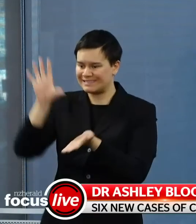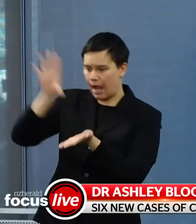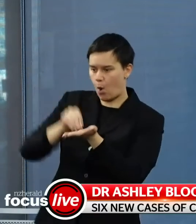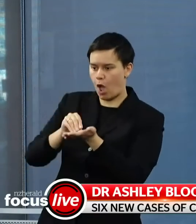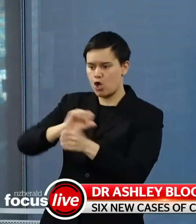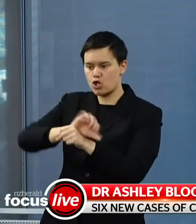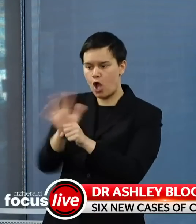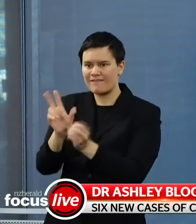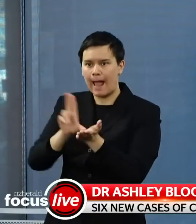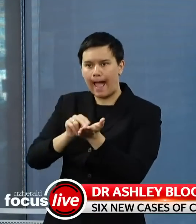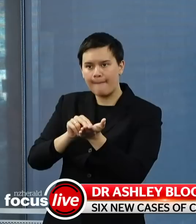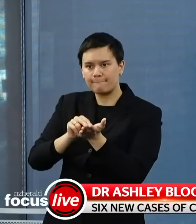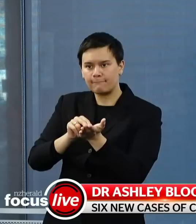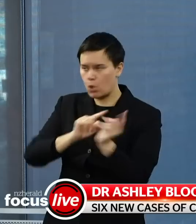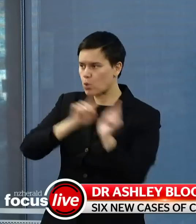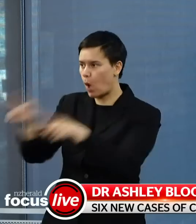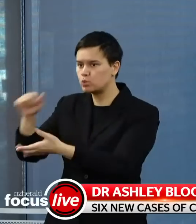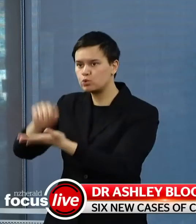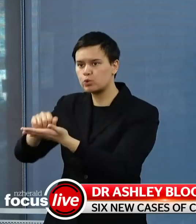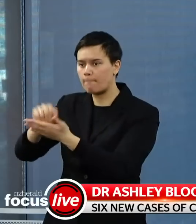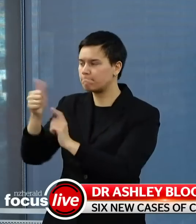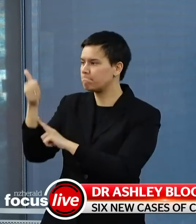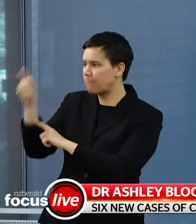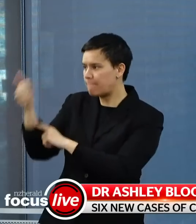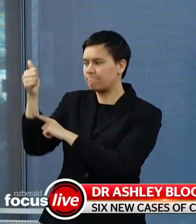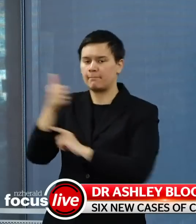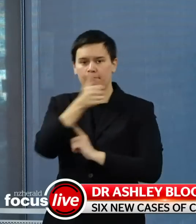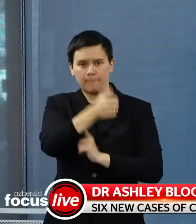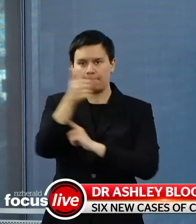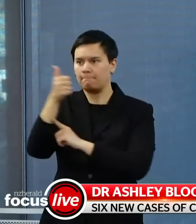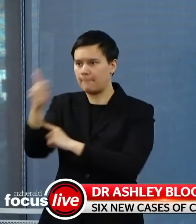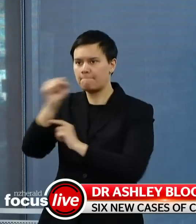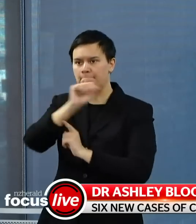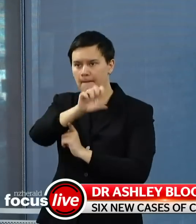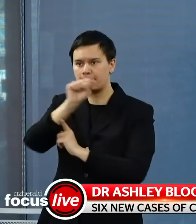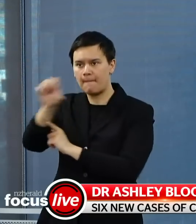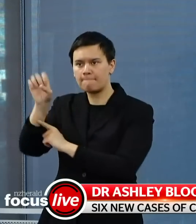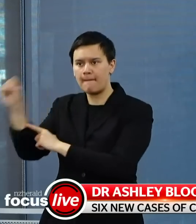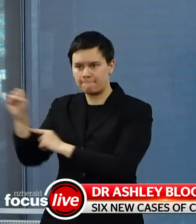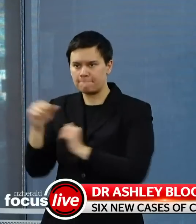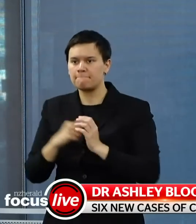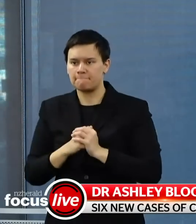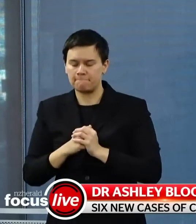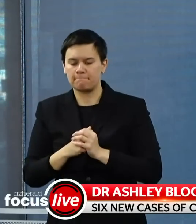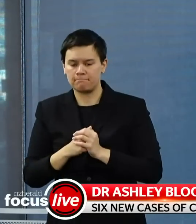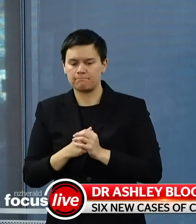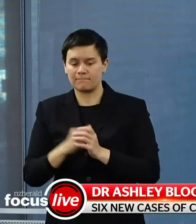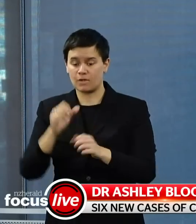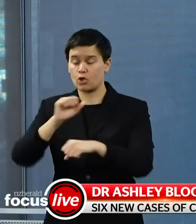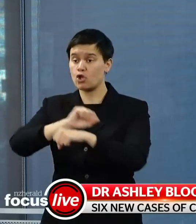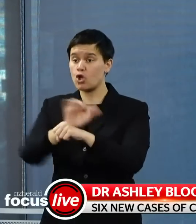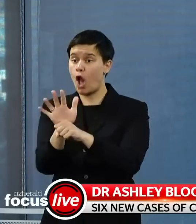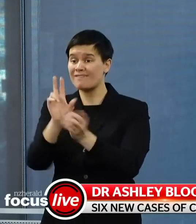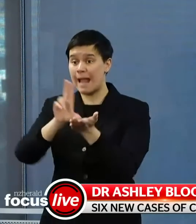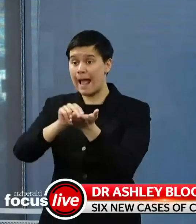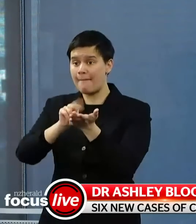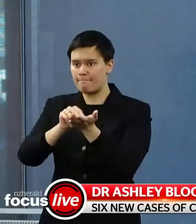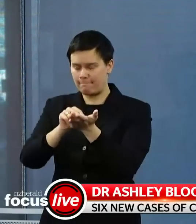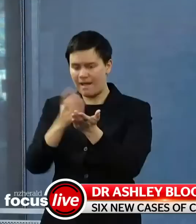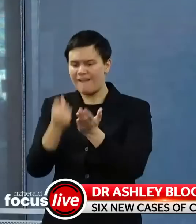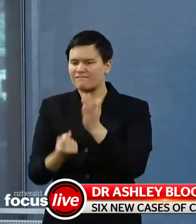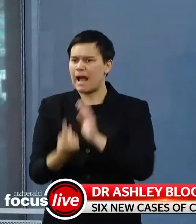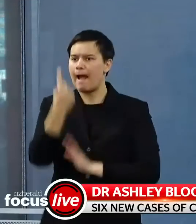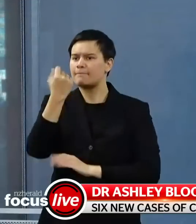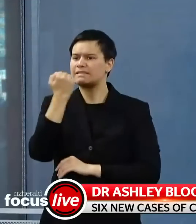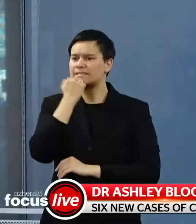movements. Of course the new functionality in the app allows people to put in more detail even if they